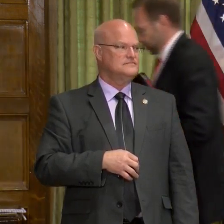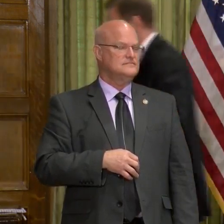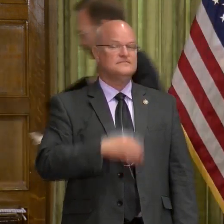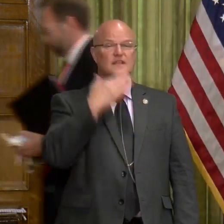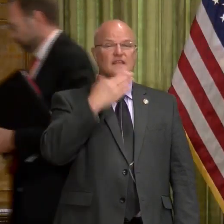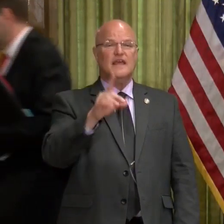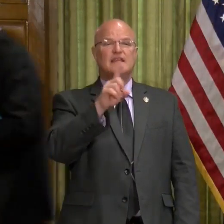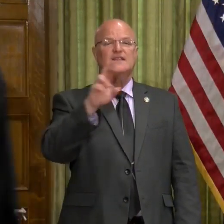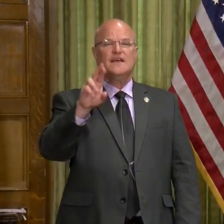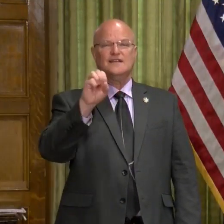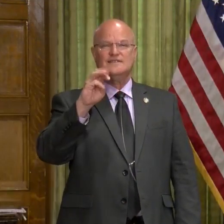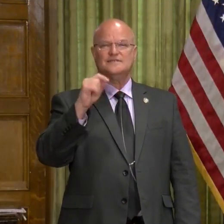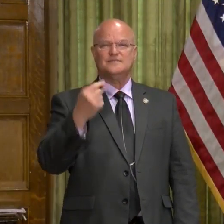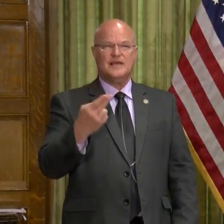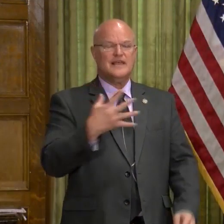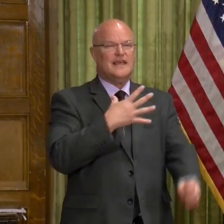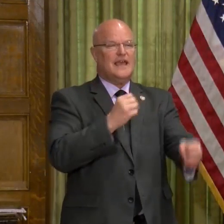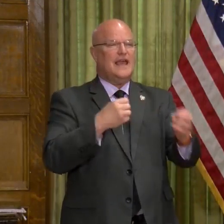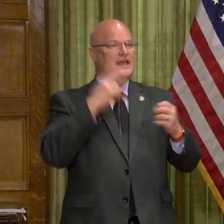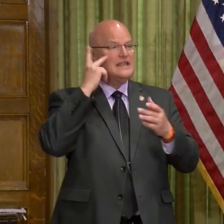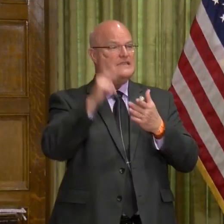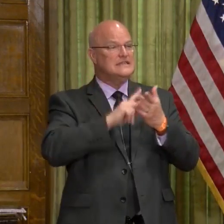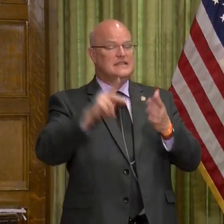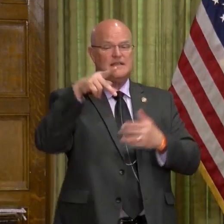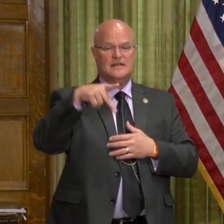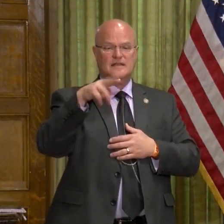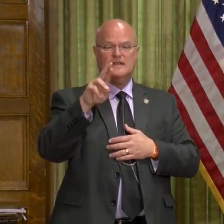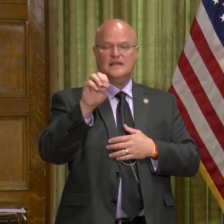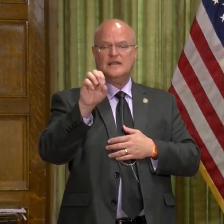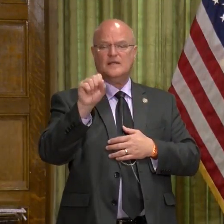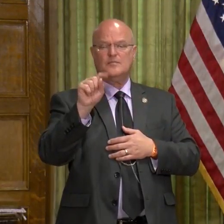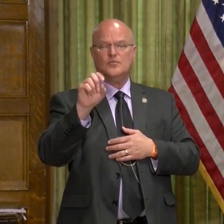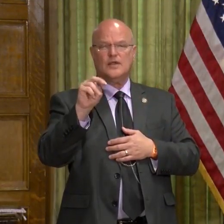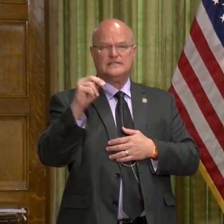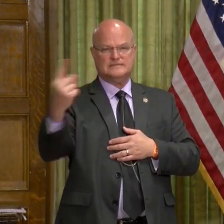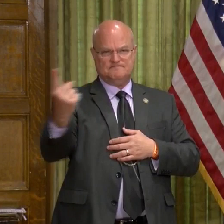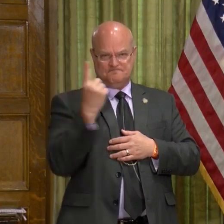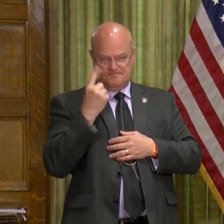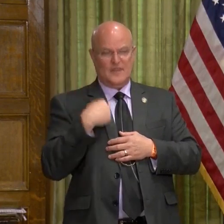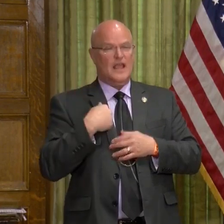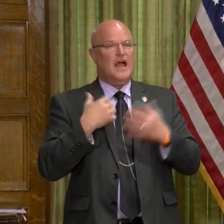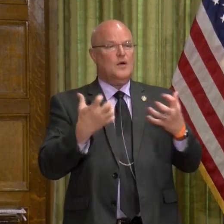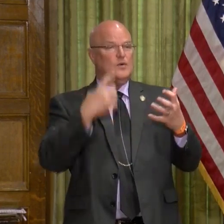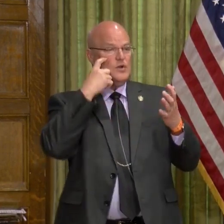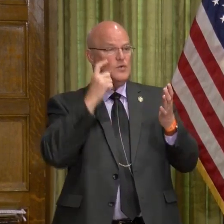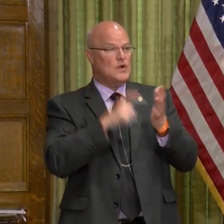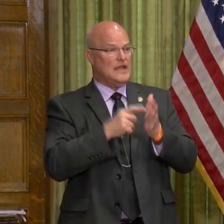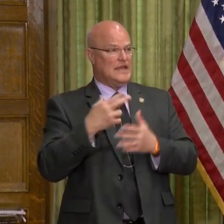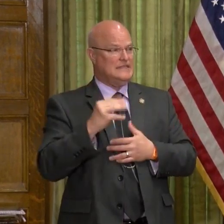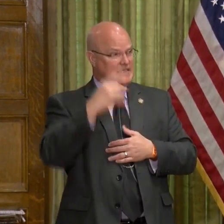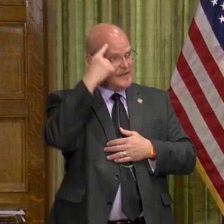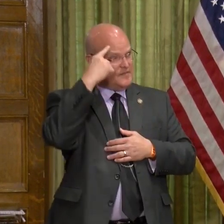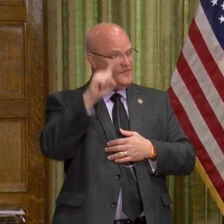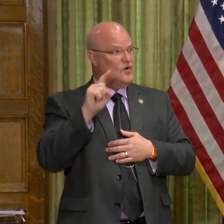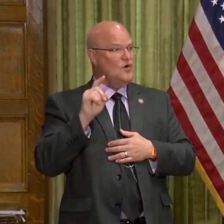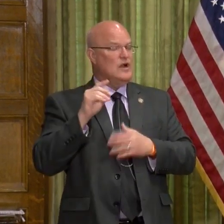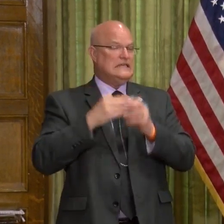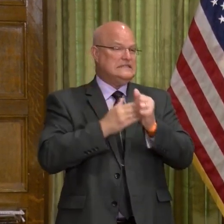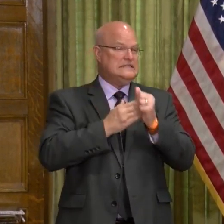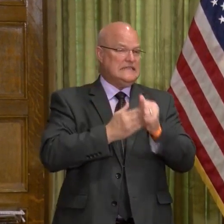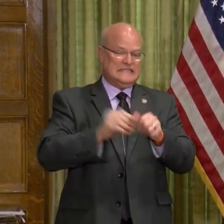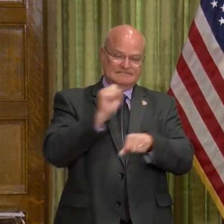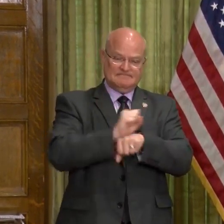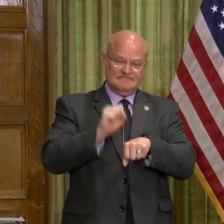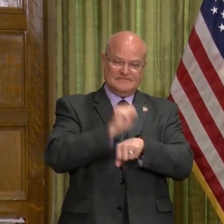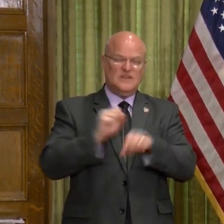Thank you, Dr. Smith. And as Secretary Preston comes up here, I just wanted to recognize him for leading the